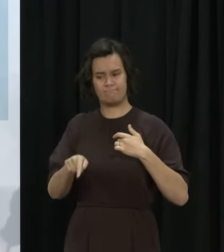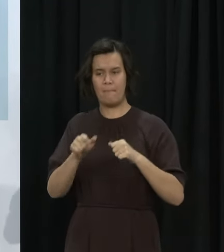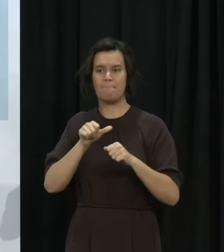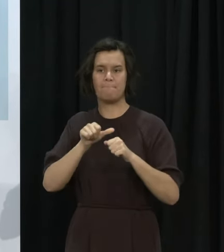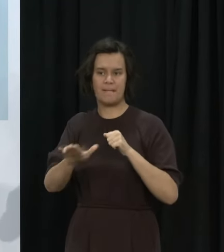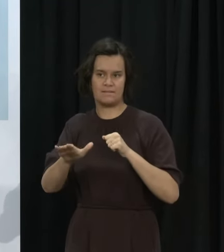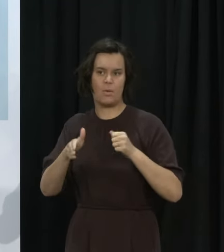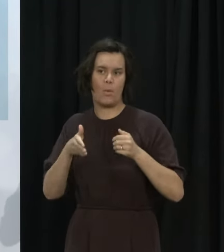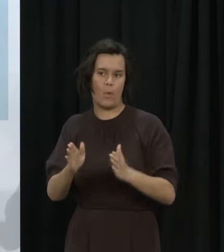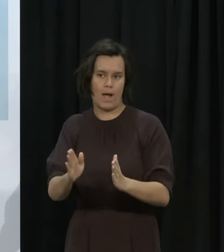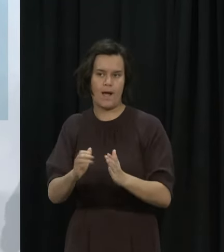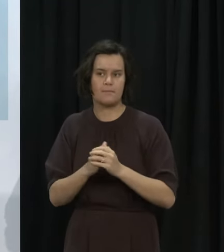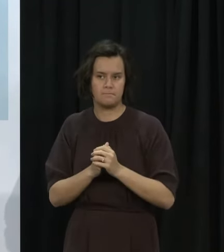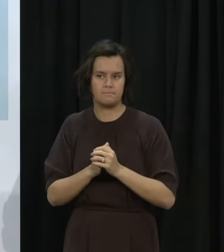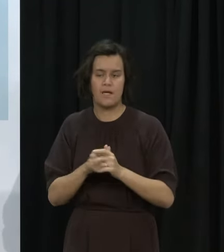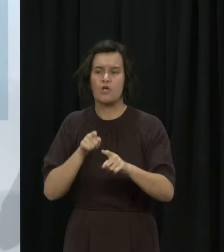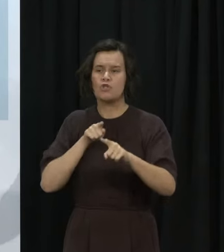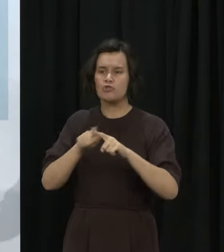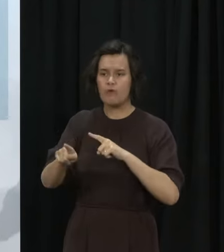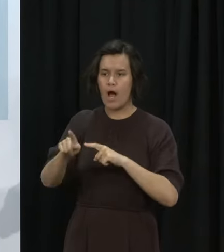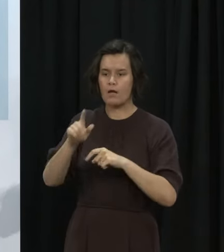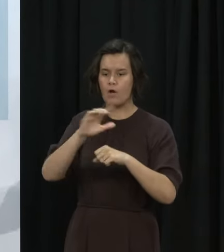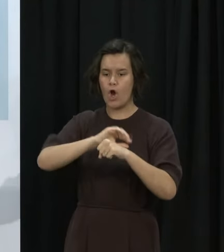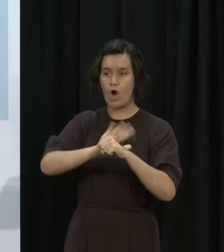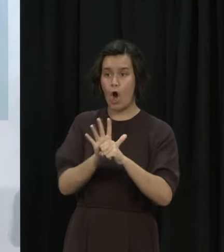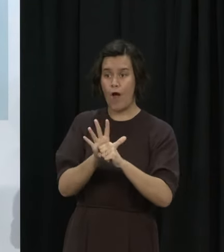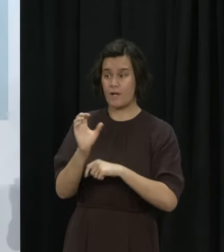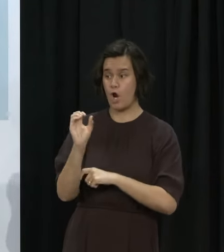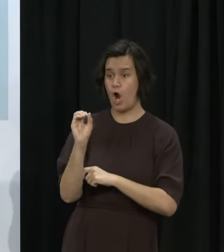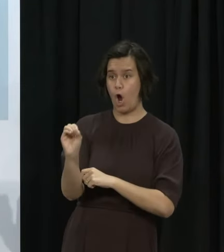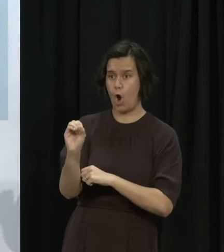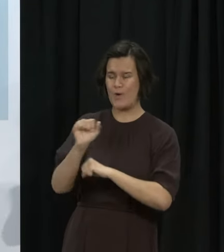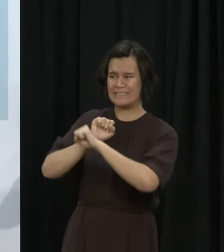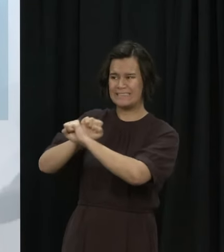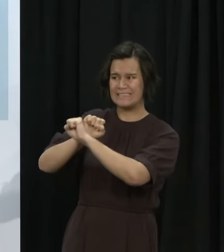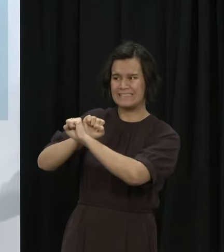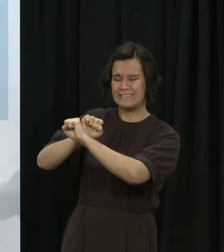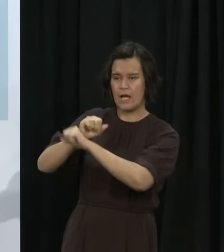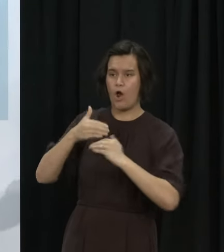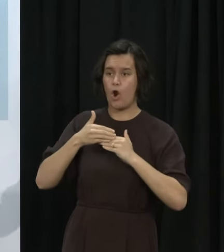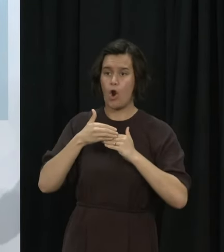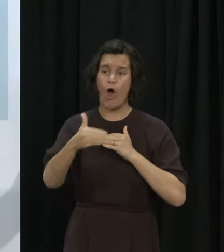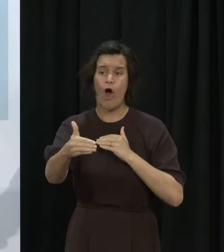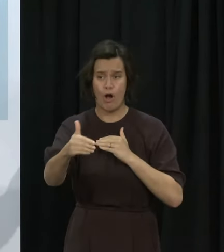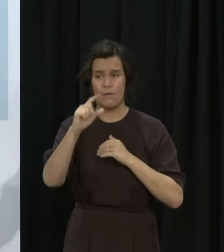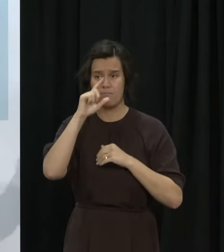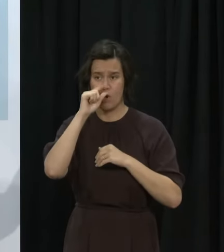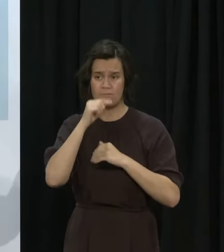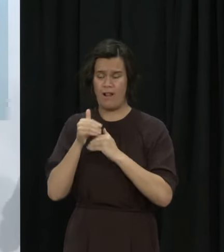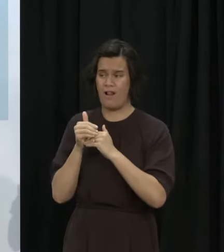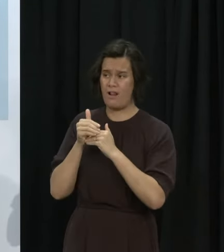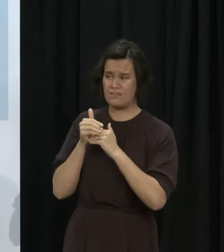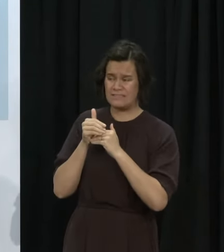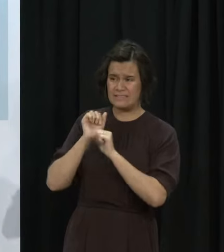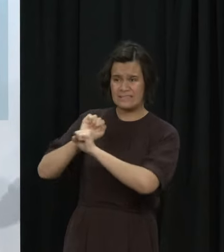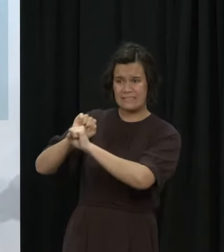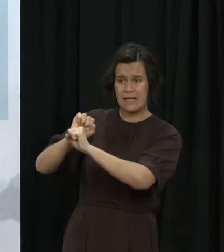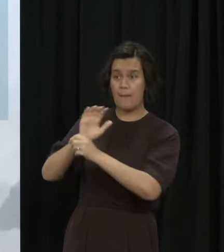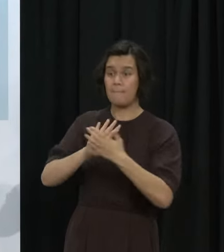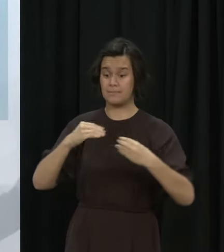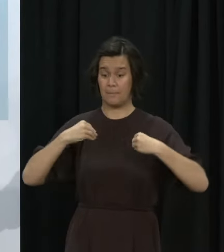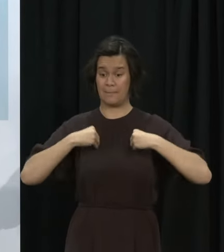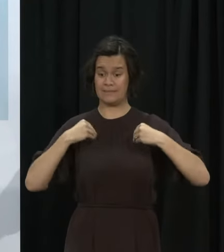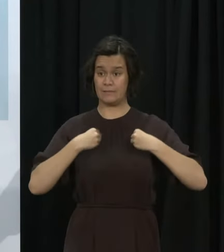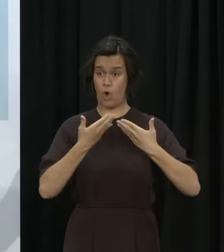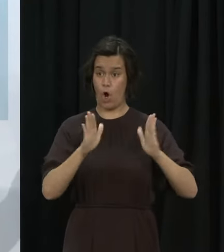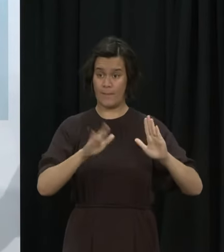By keeping Omicron out for as long as we can, we increase the likelihood that businesses can stay open and we can keep our plans for summer in